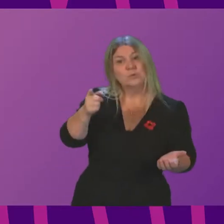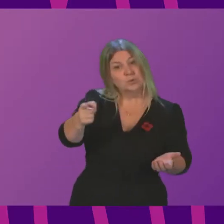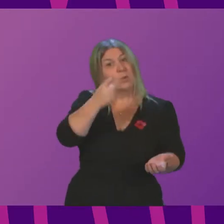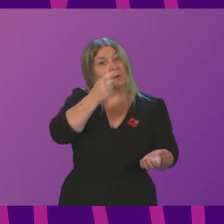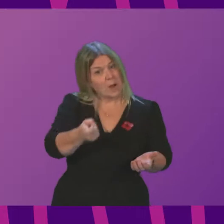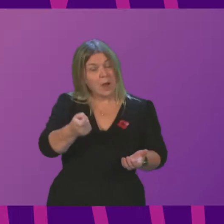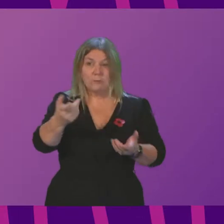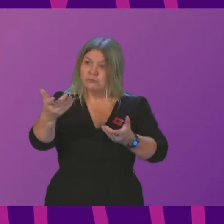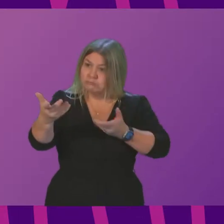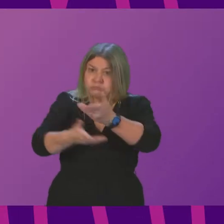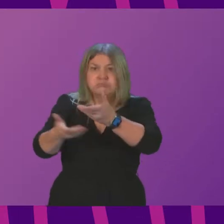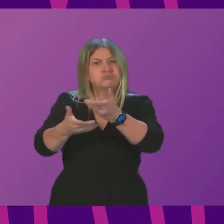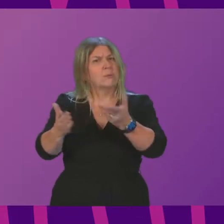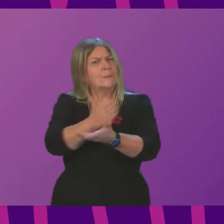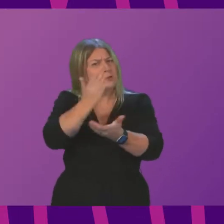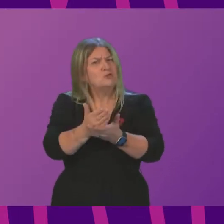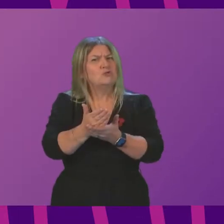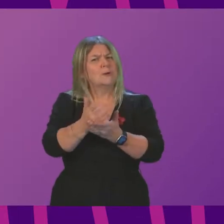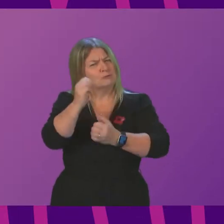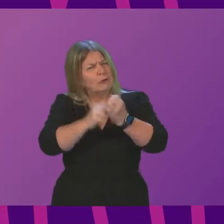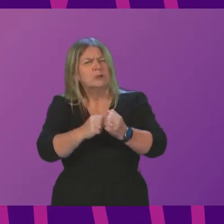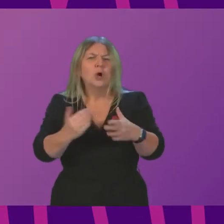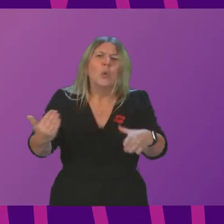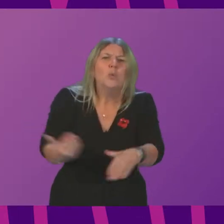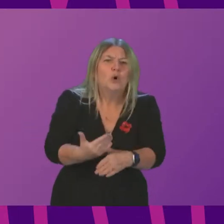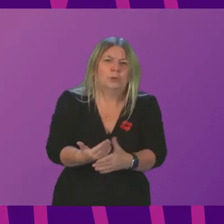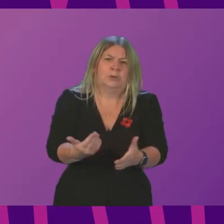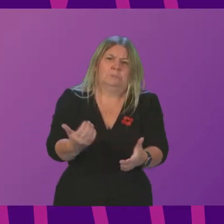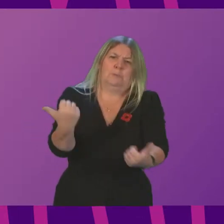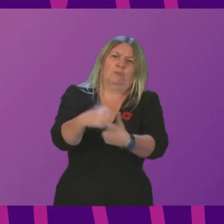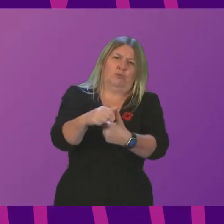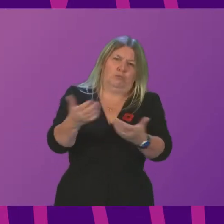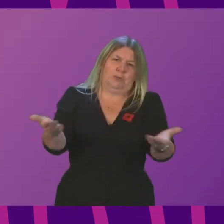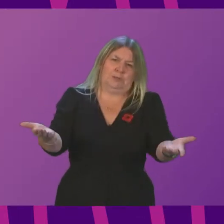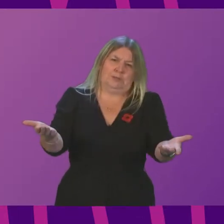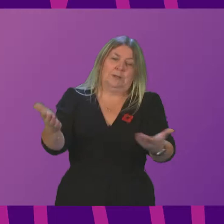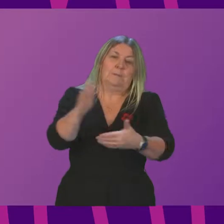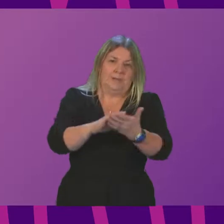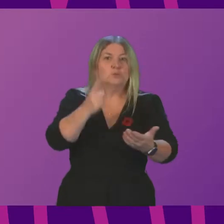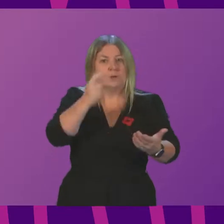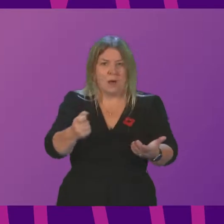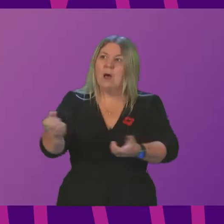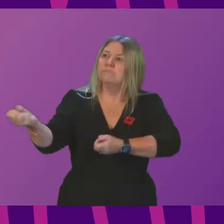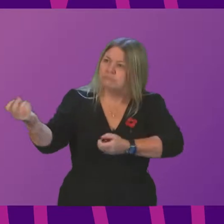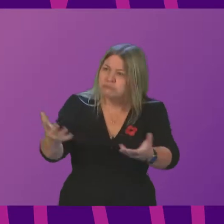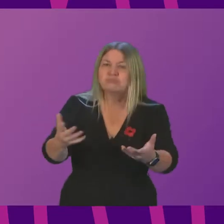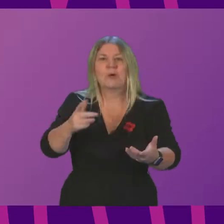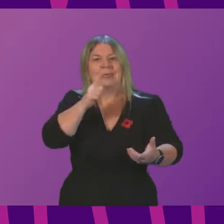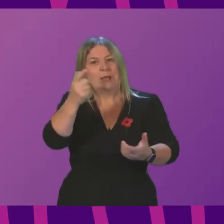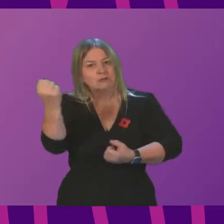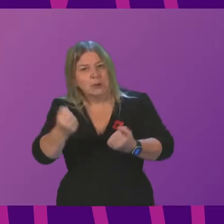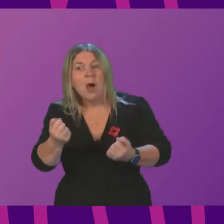to ensure Scotland has working infrastructure to support the rollout of electric vehicles and meet our net zero targets? Deputy First Minister.